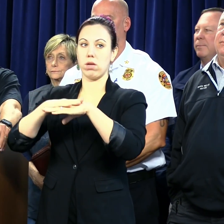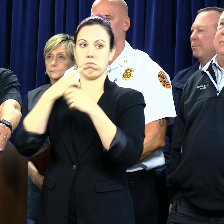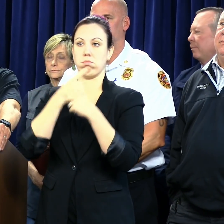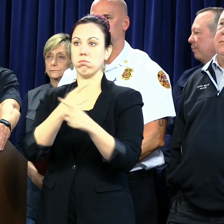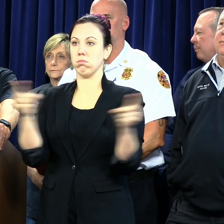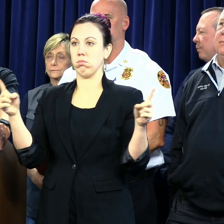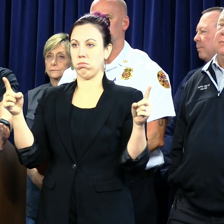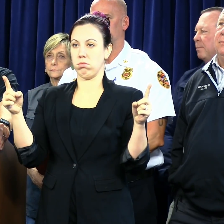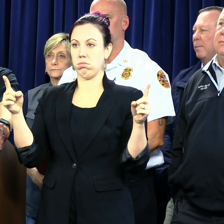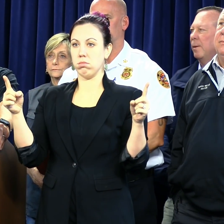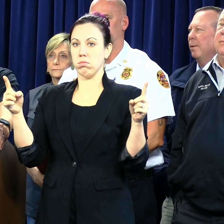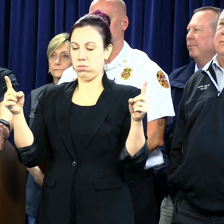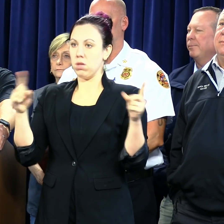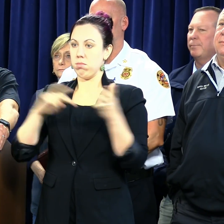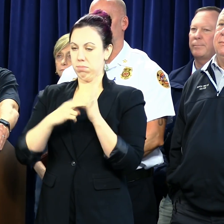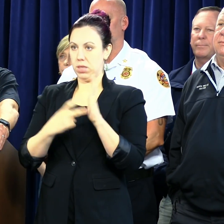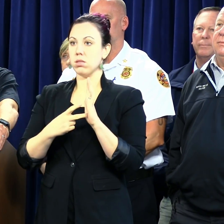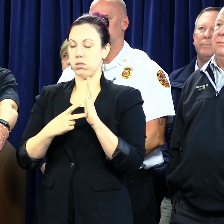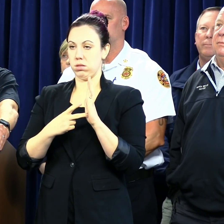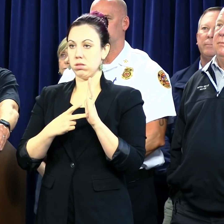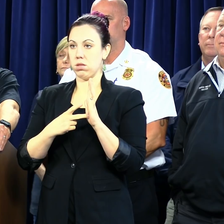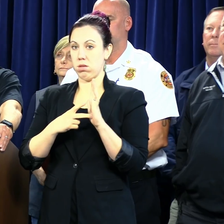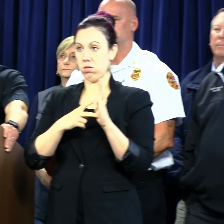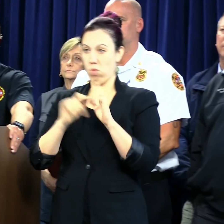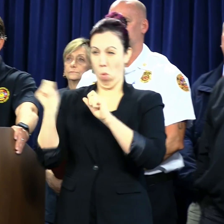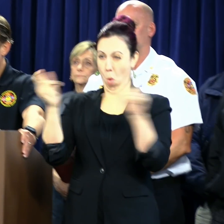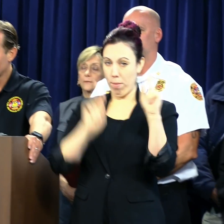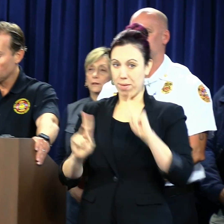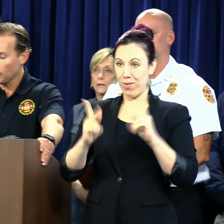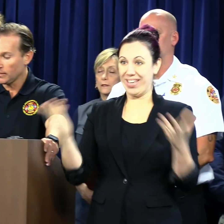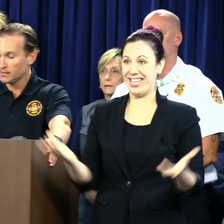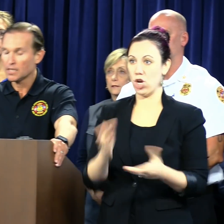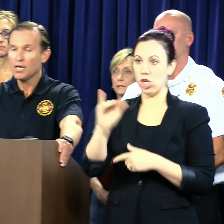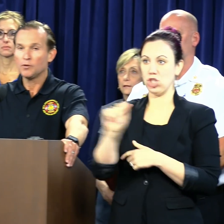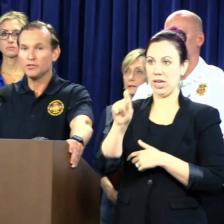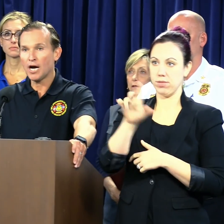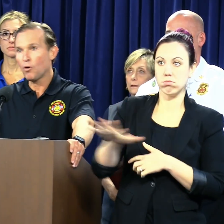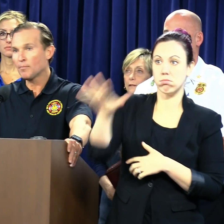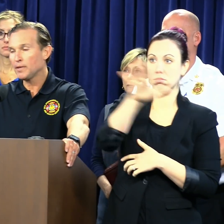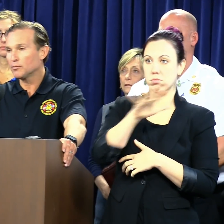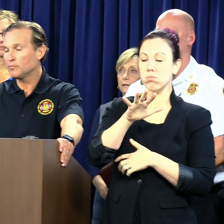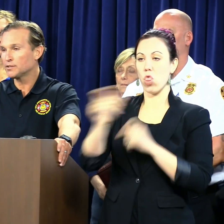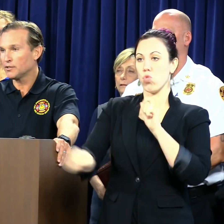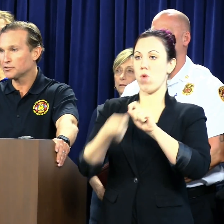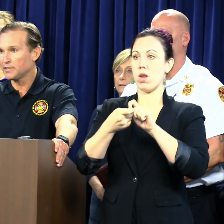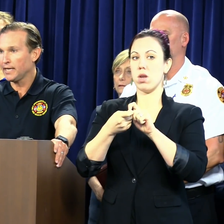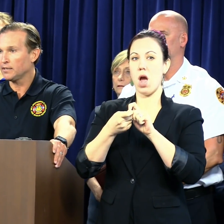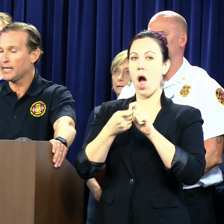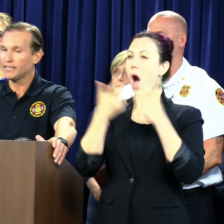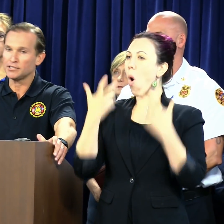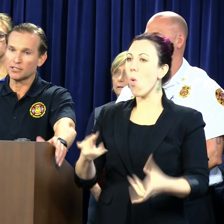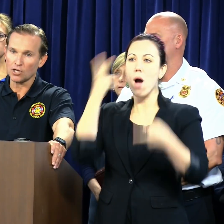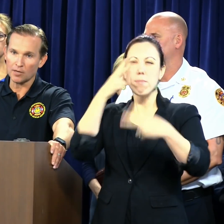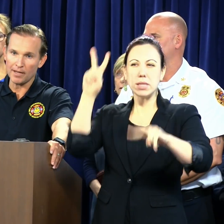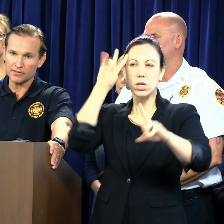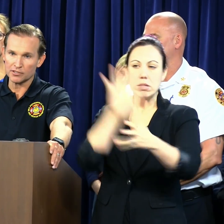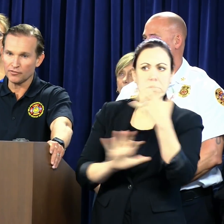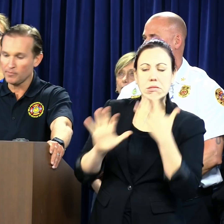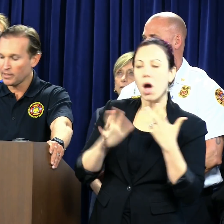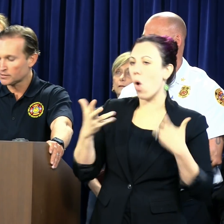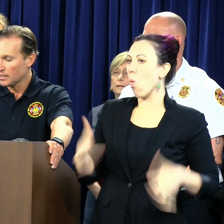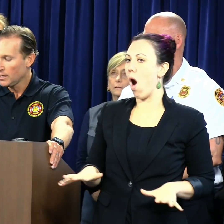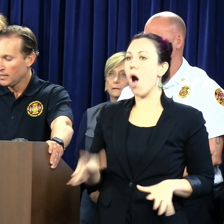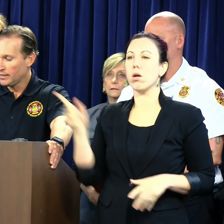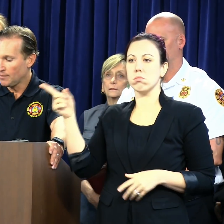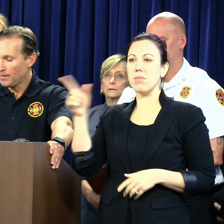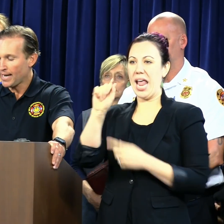This poses significant threat to the citizens of all of Jacksonville and communities. Do not want people to misunderstand, and Angie's going to talk about this